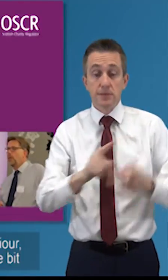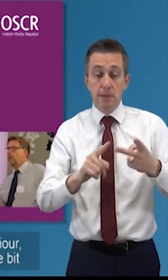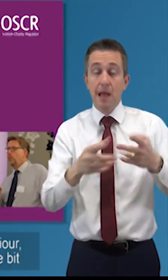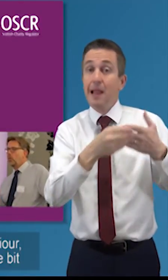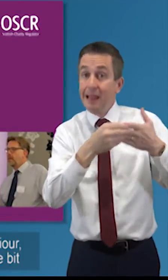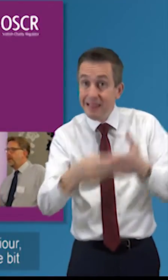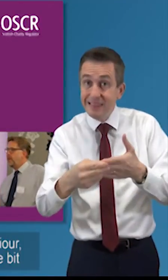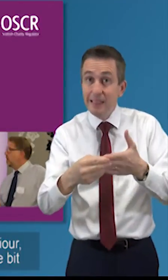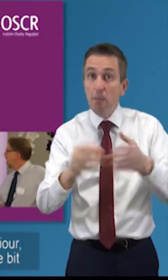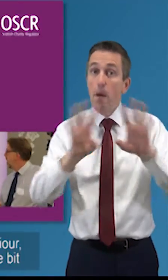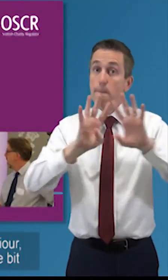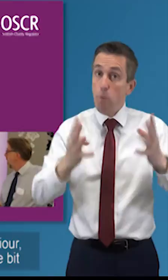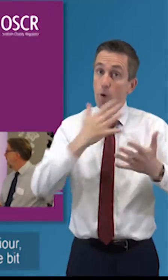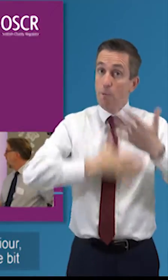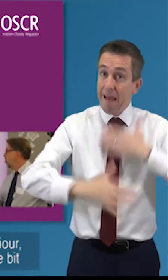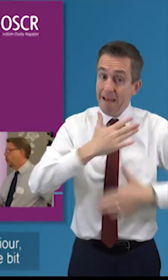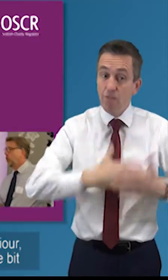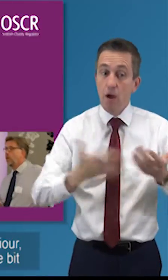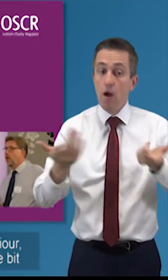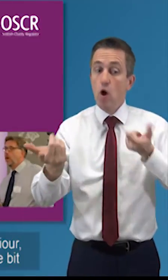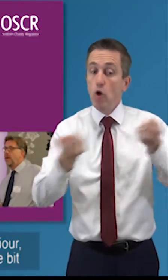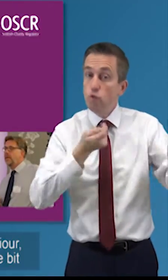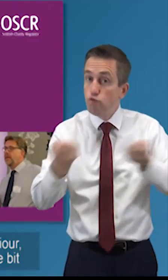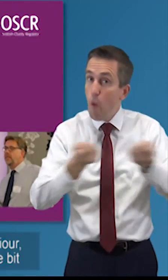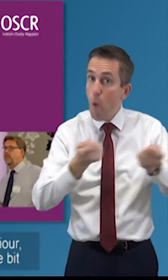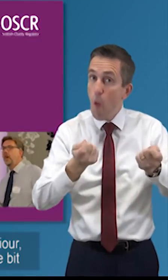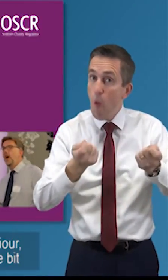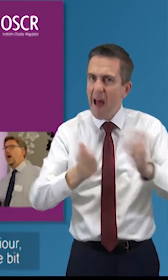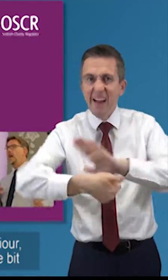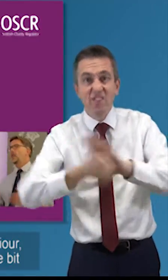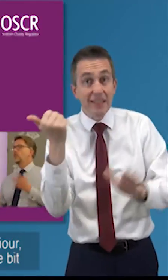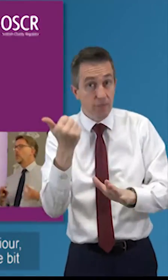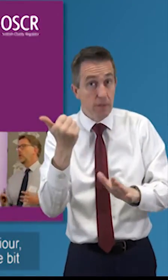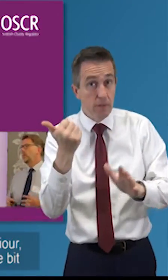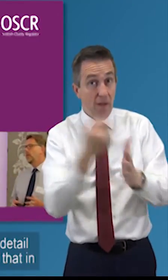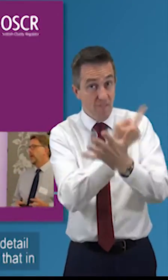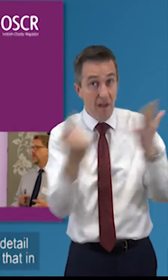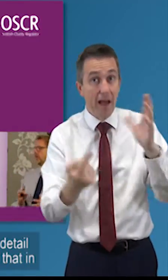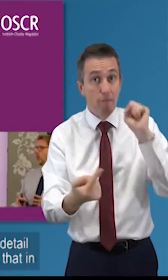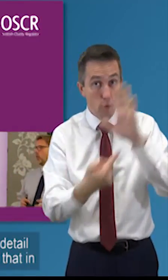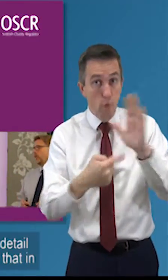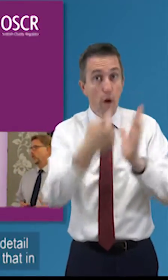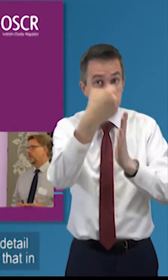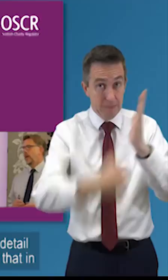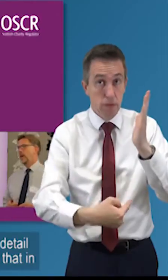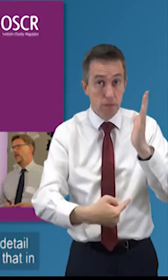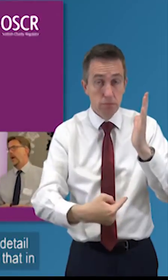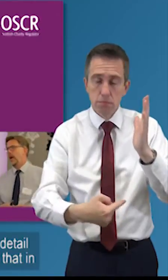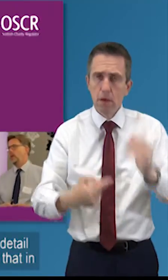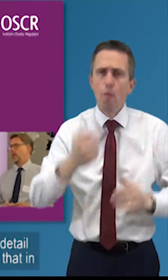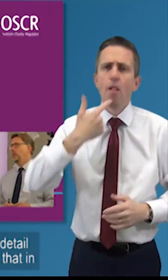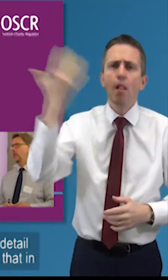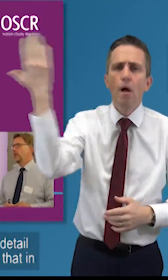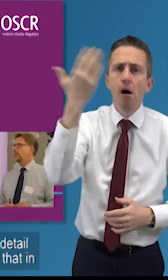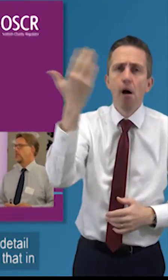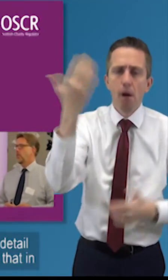leadership board behavior control and effectiveness and i want to talk a little bit about uh all of those and